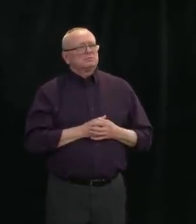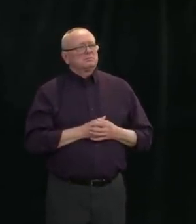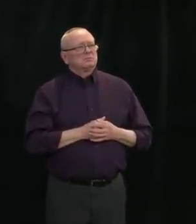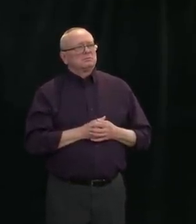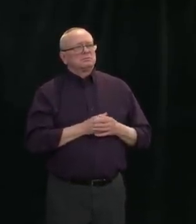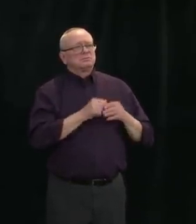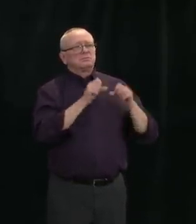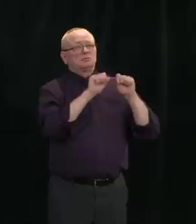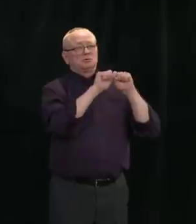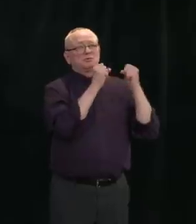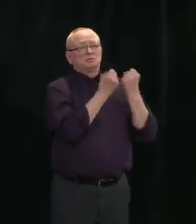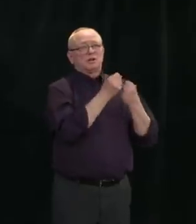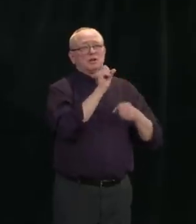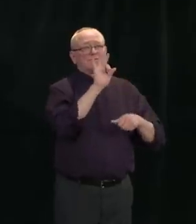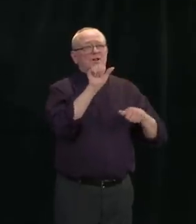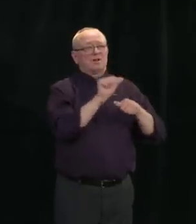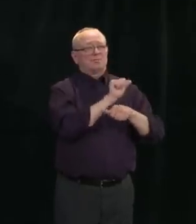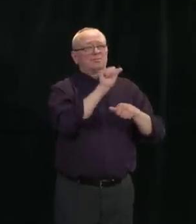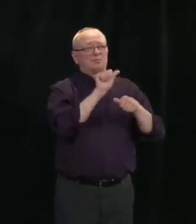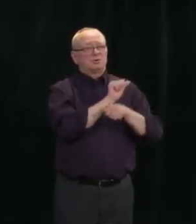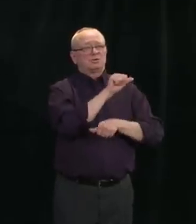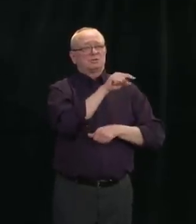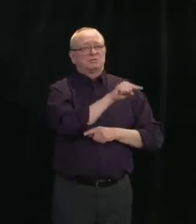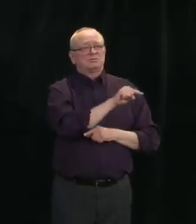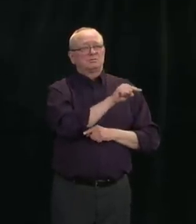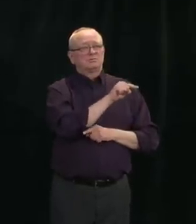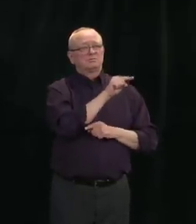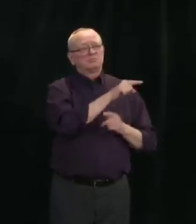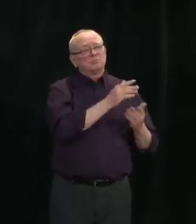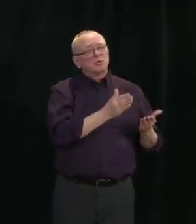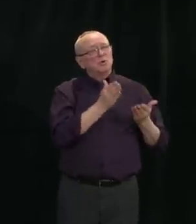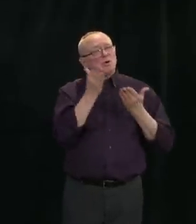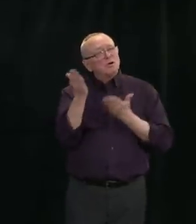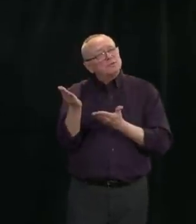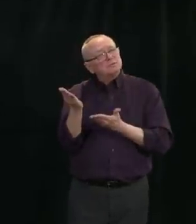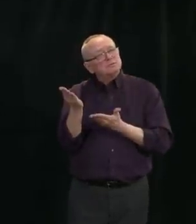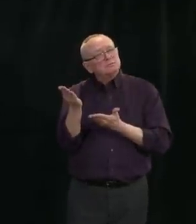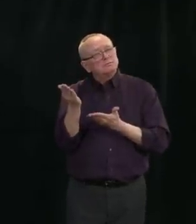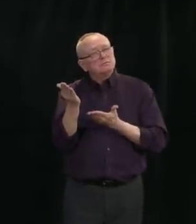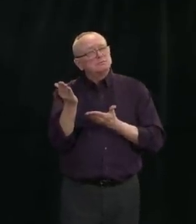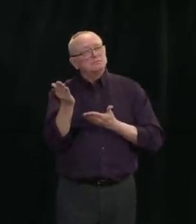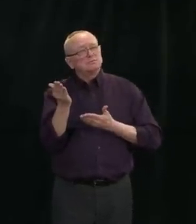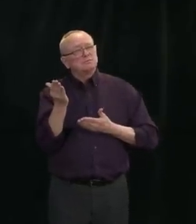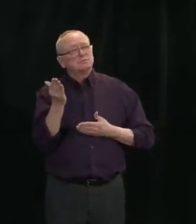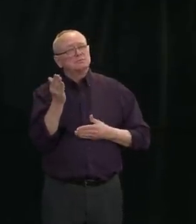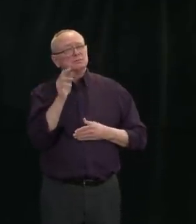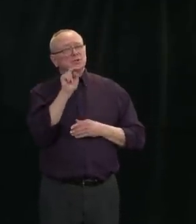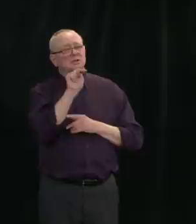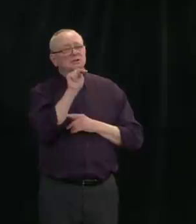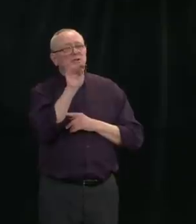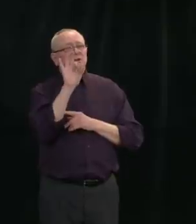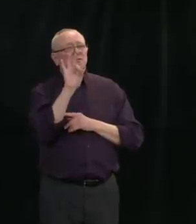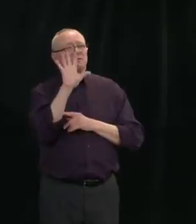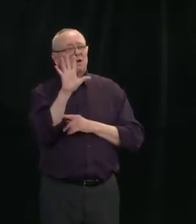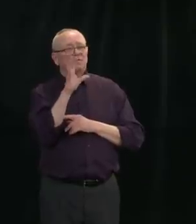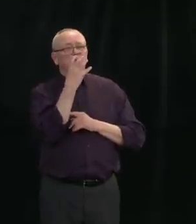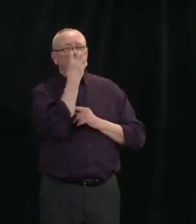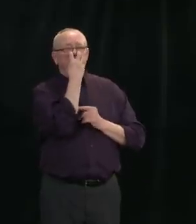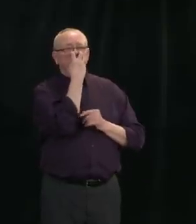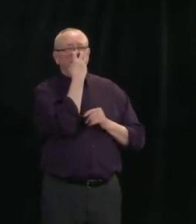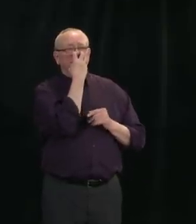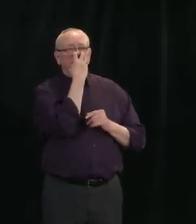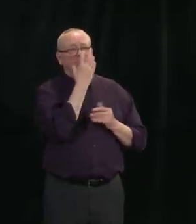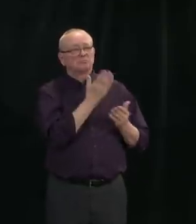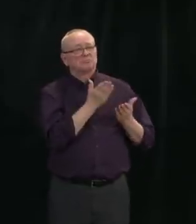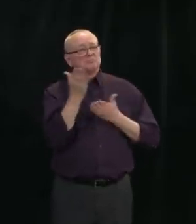who is offering two N95 masks. They said in their submission, quote,